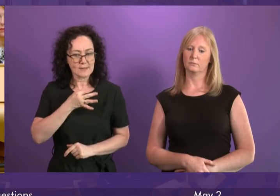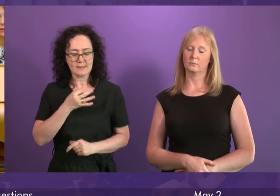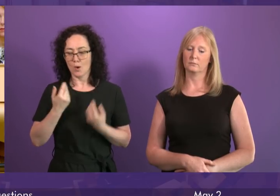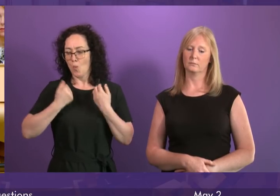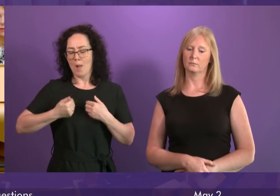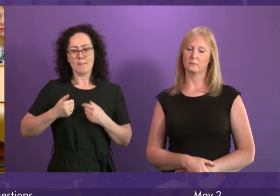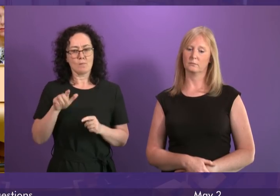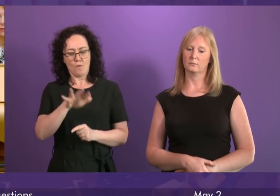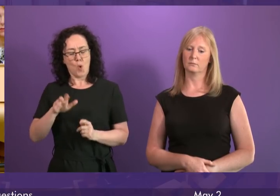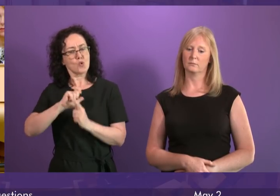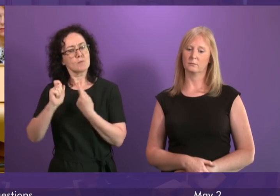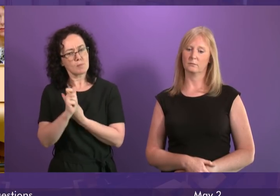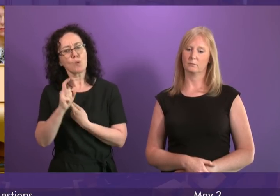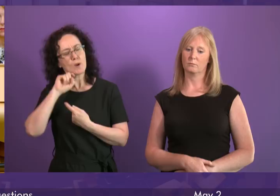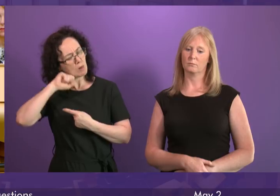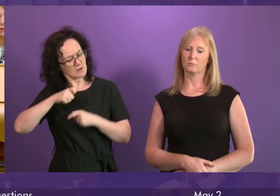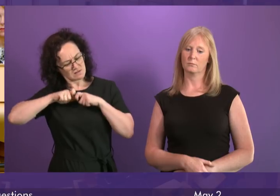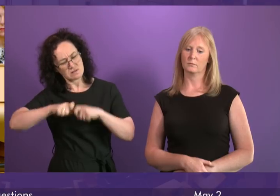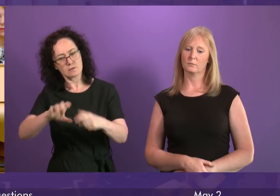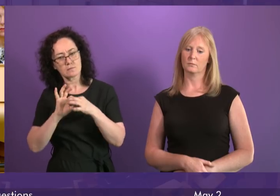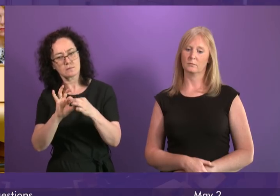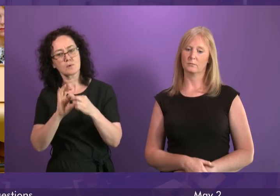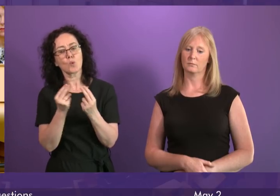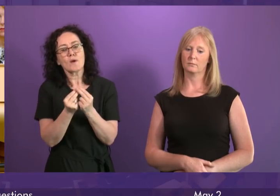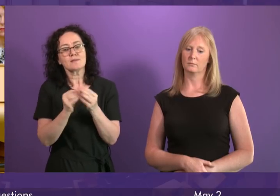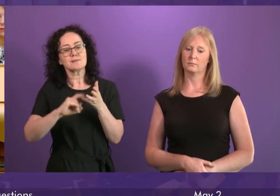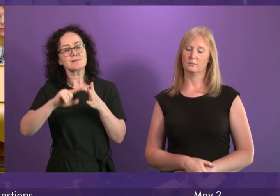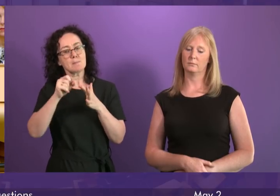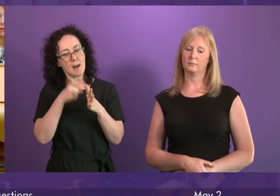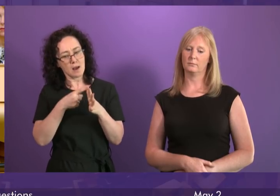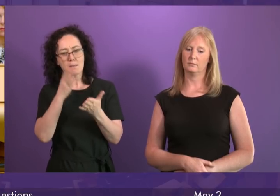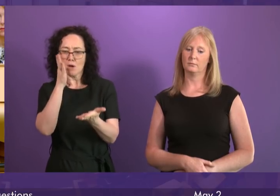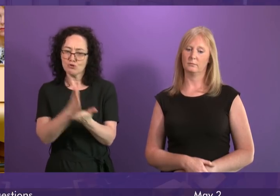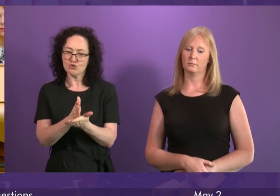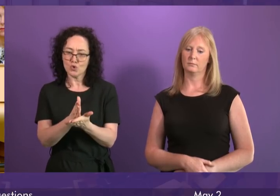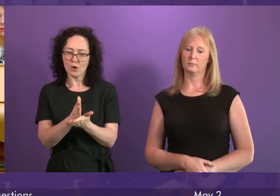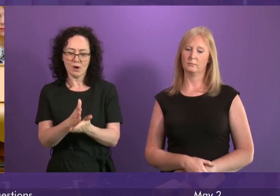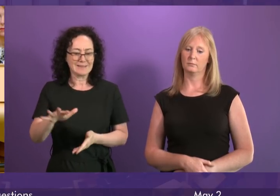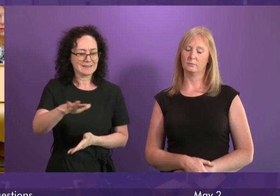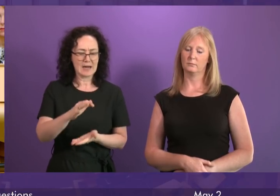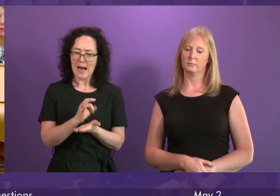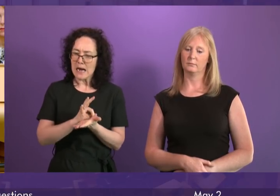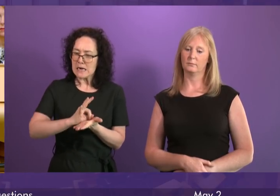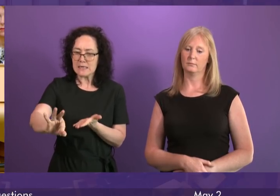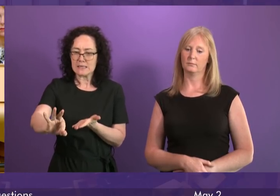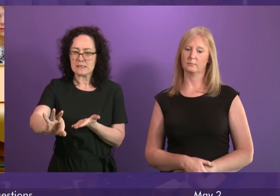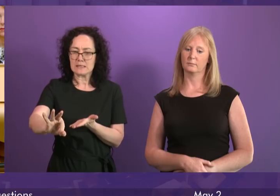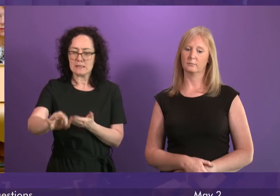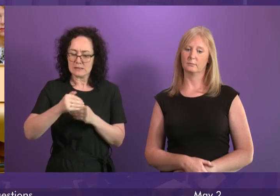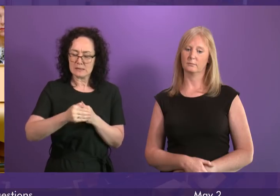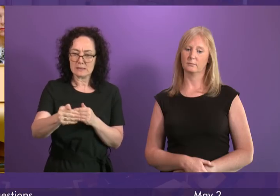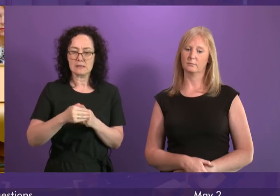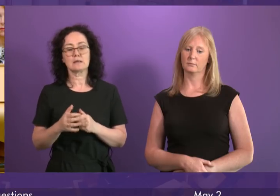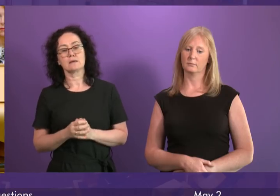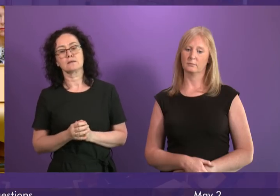communities. However, we will continue to work with SEPA to ensure that the sites are cleared safely and always disposed of appropriately should this become